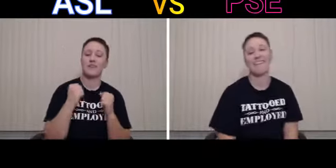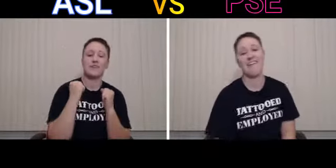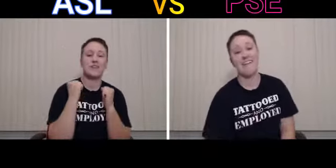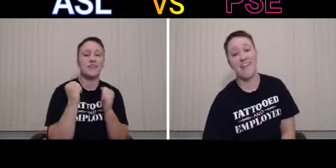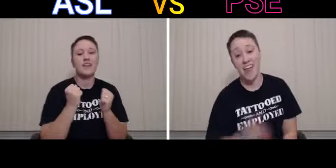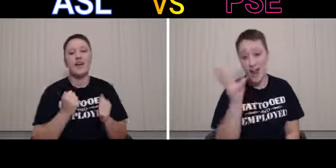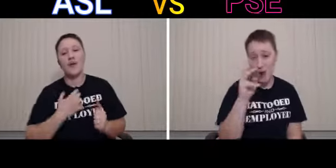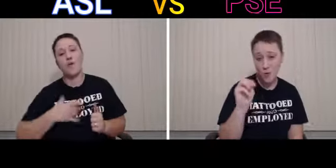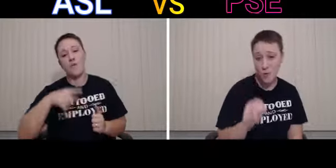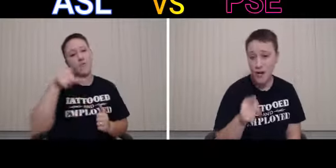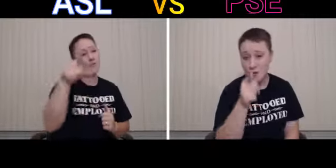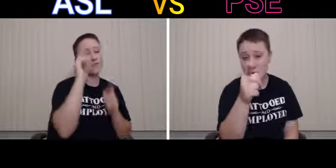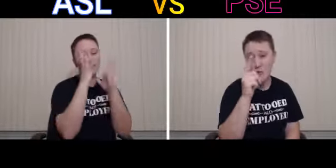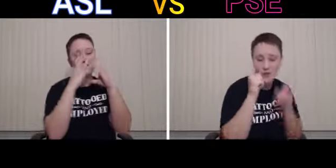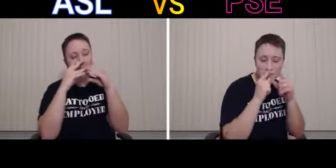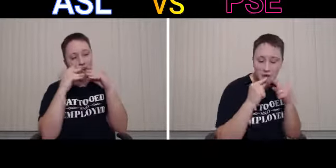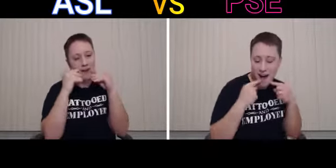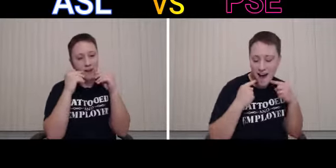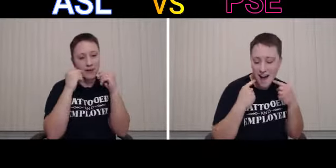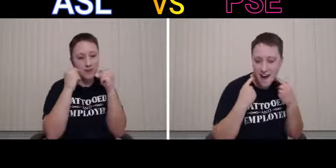And when you smile